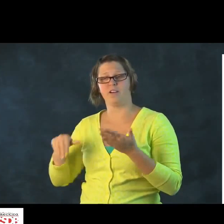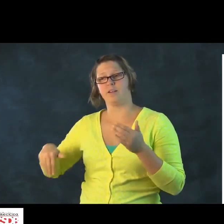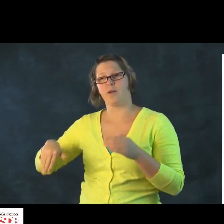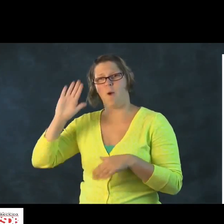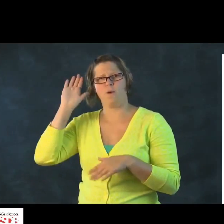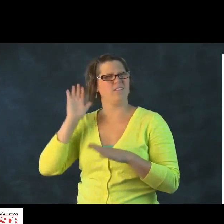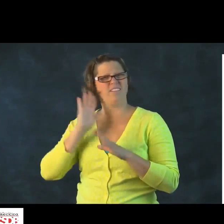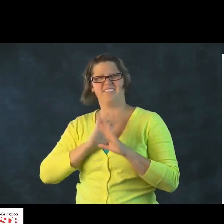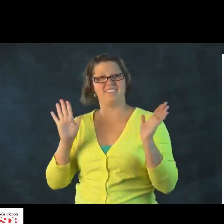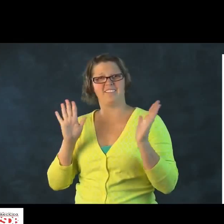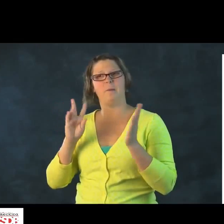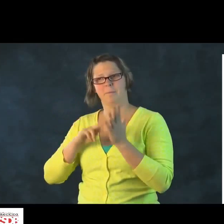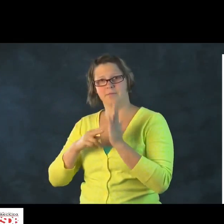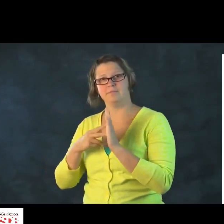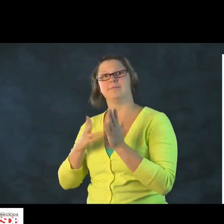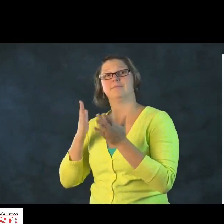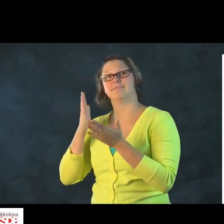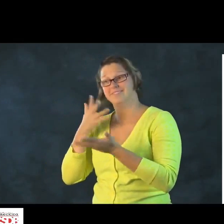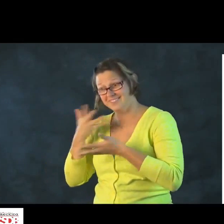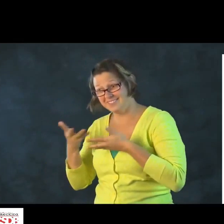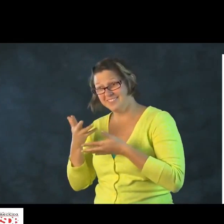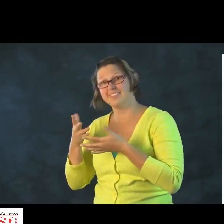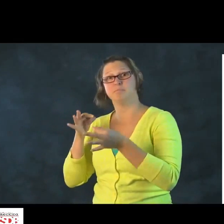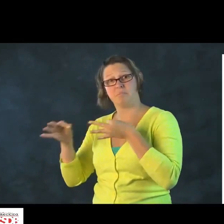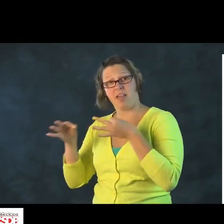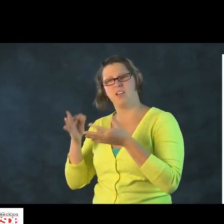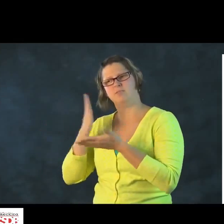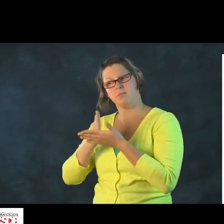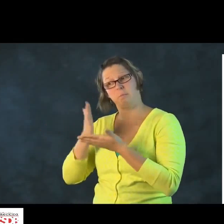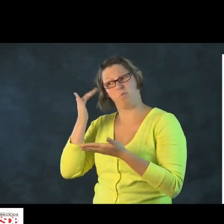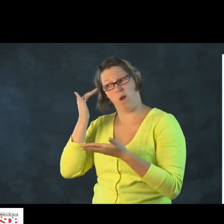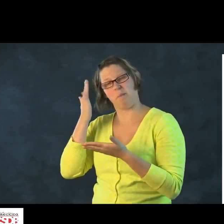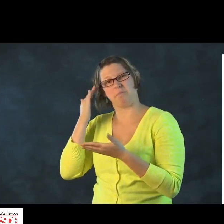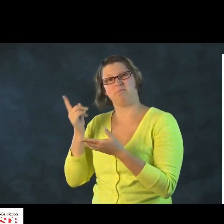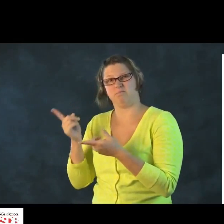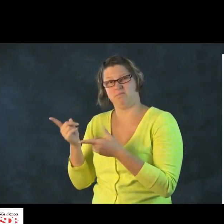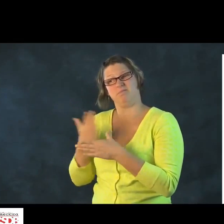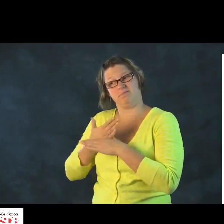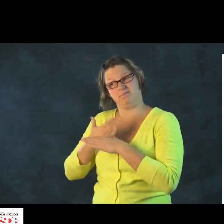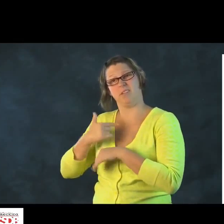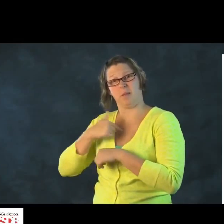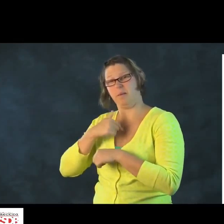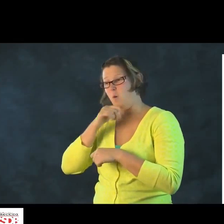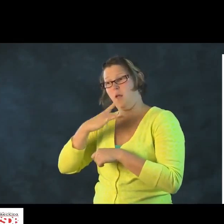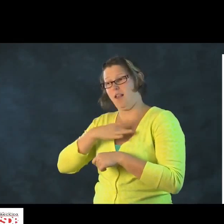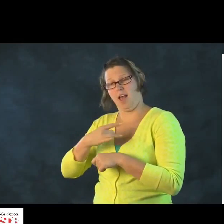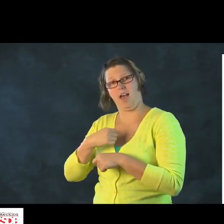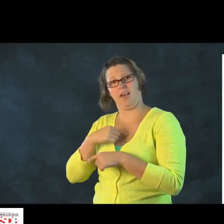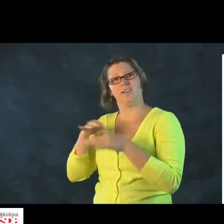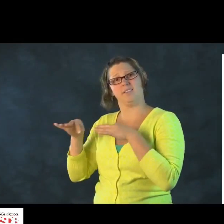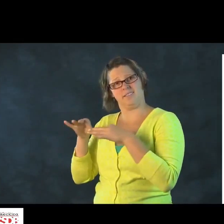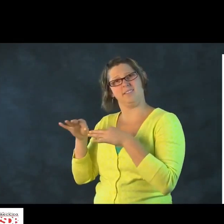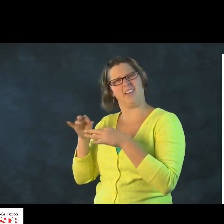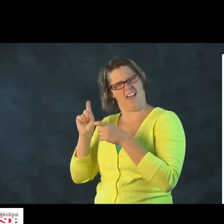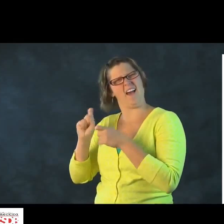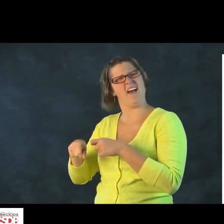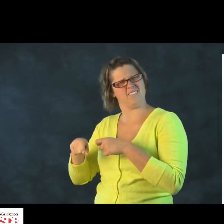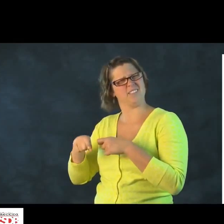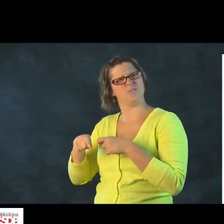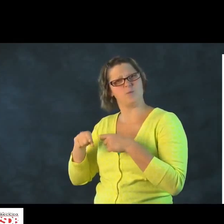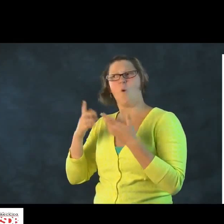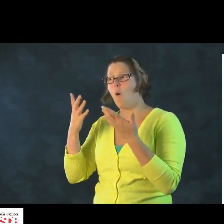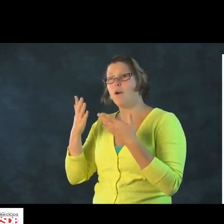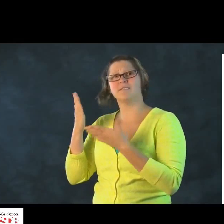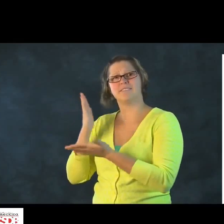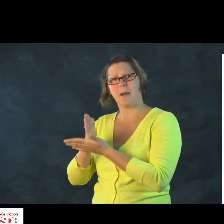You're not one sign or word at a time. I am talking about explaining to the child why something bothers